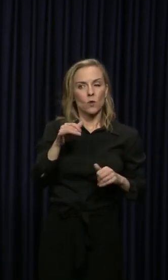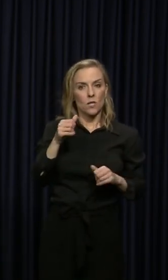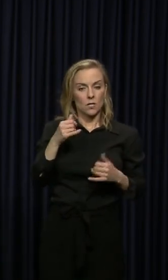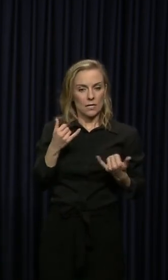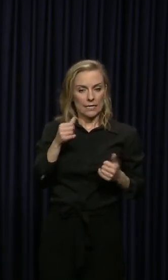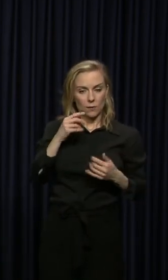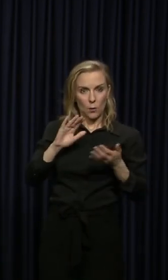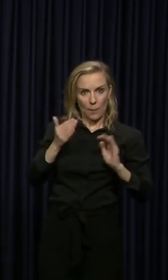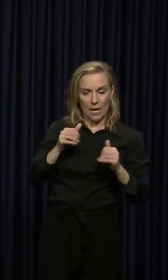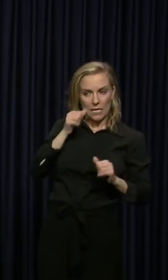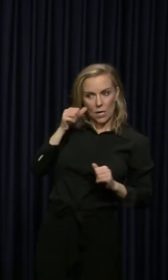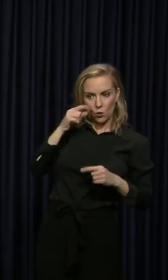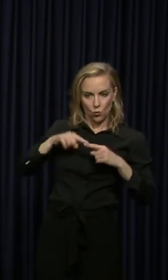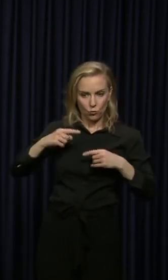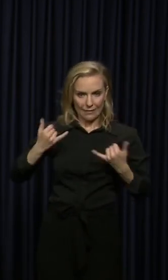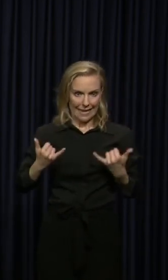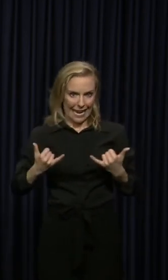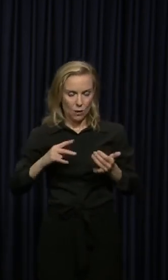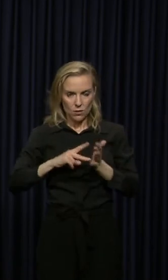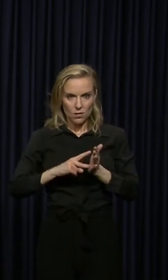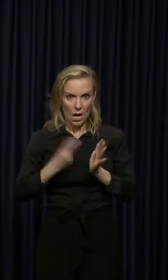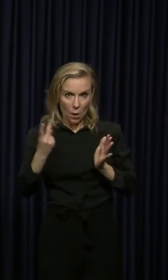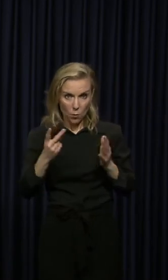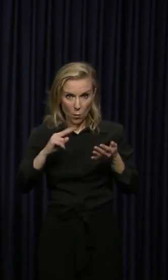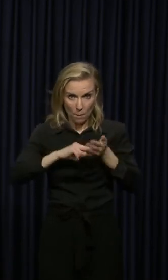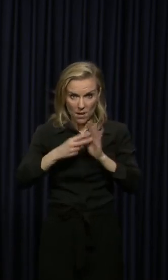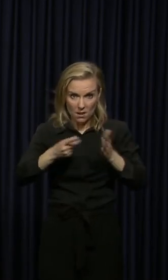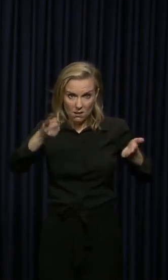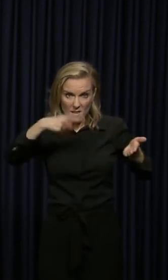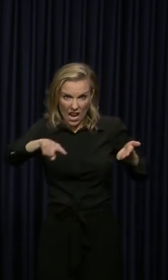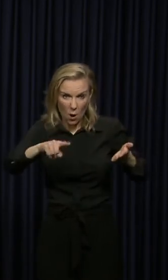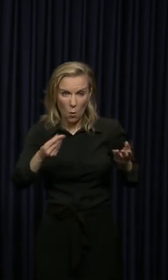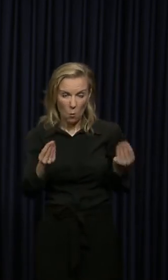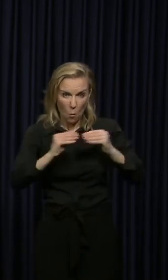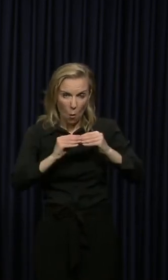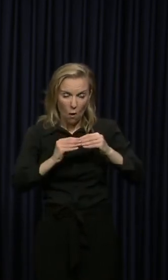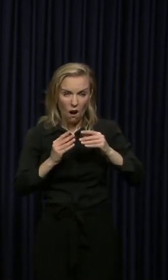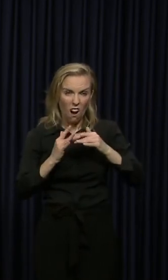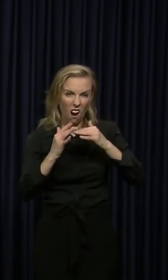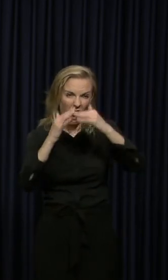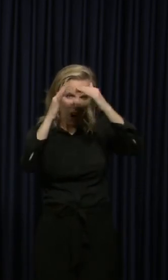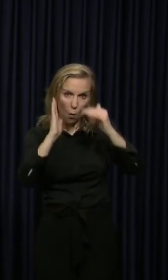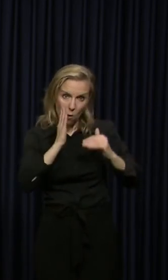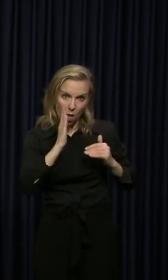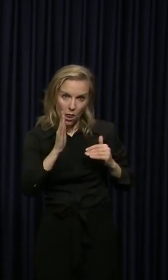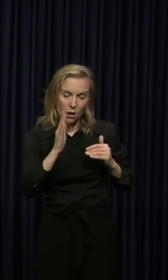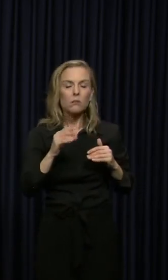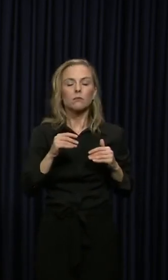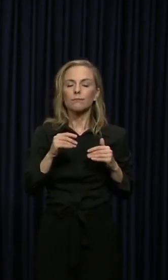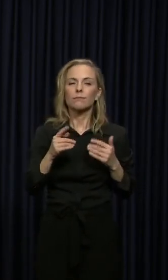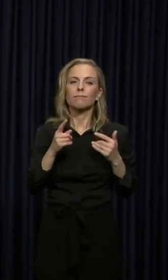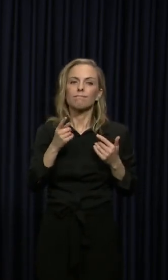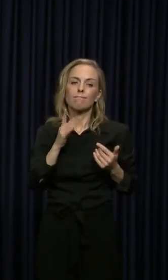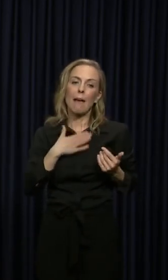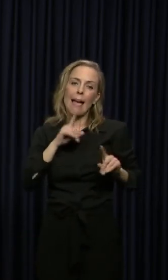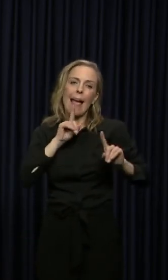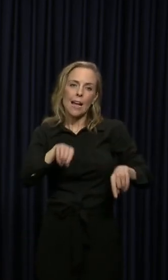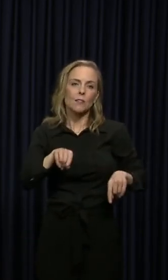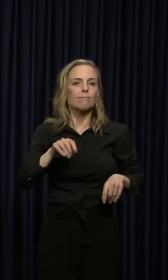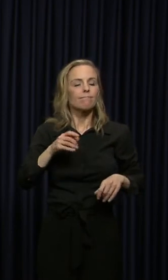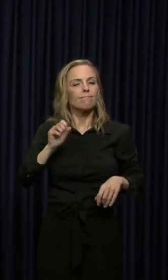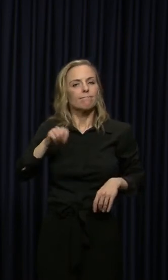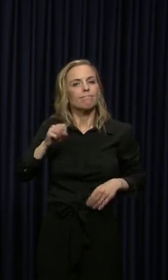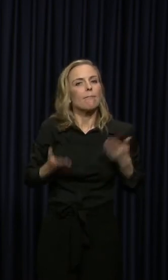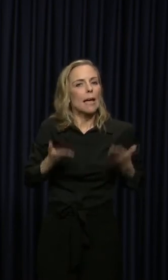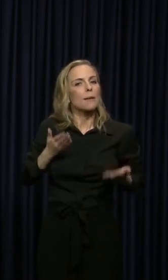Uh, can we expect in the next week to continue to see them to to go up? Uh, the answer to that is probably um, we expect